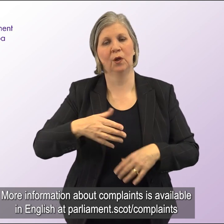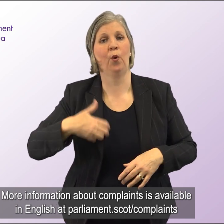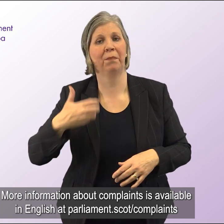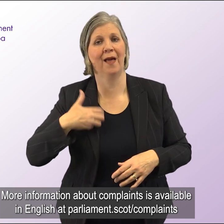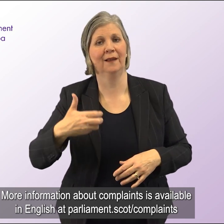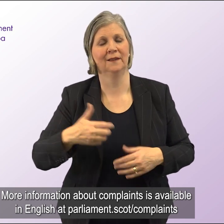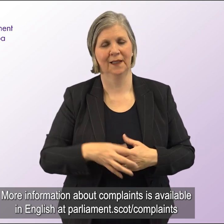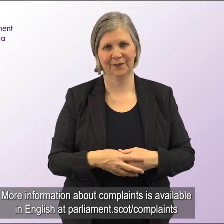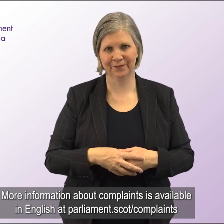slash complaints